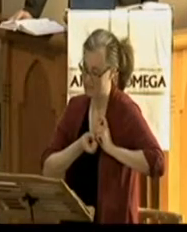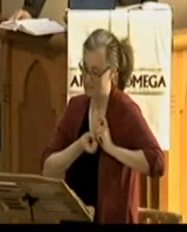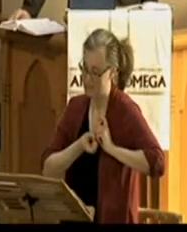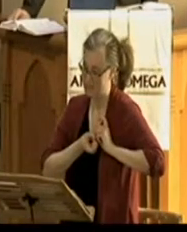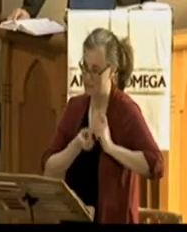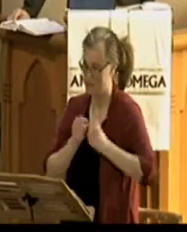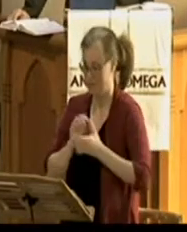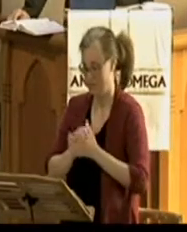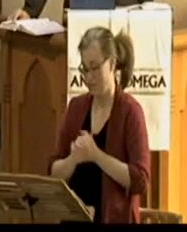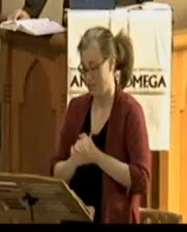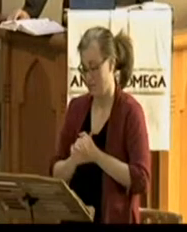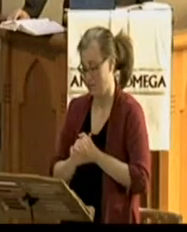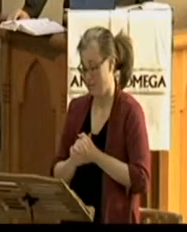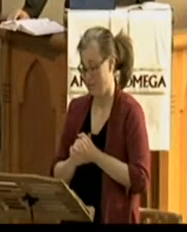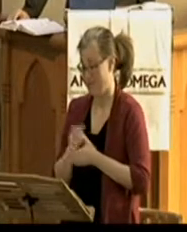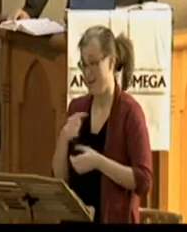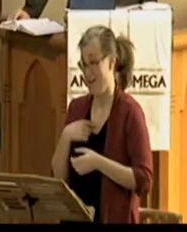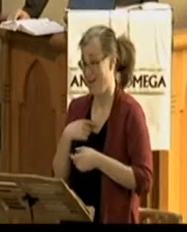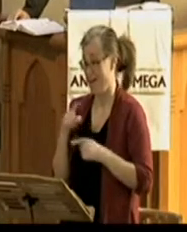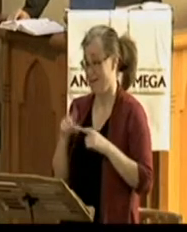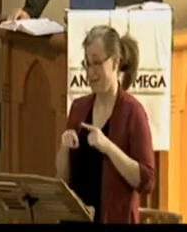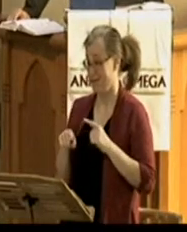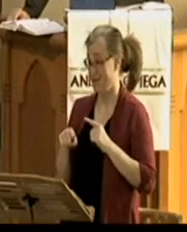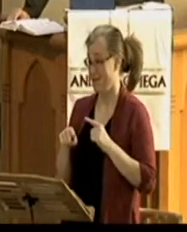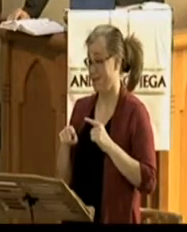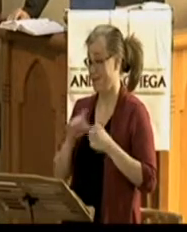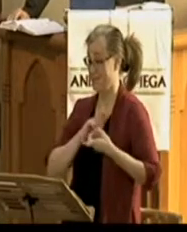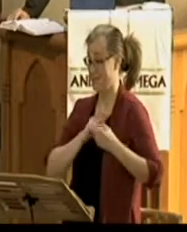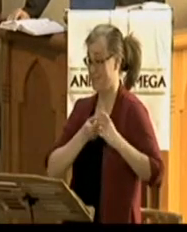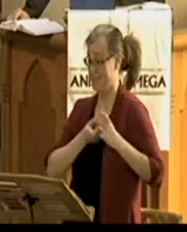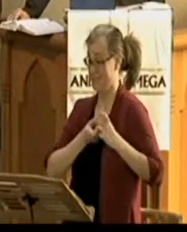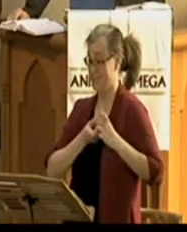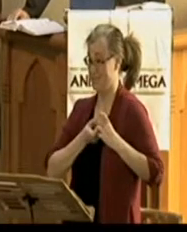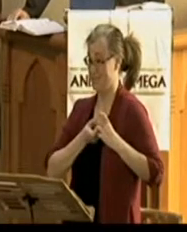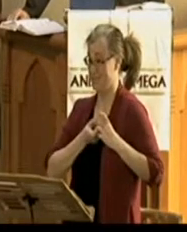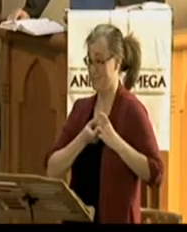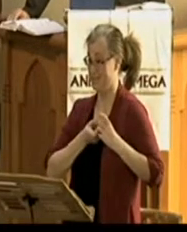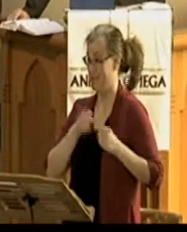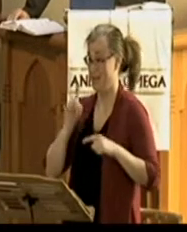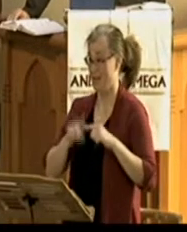Because I can't change my own heart, let alone somebody else's. Same is true for you.